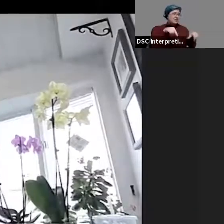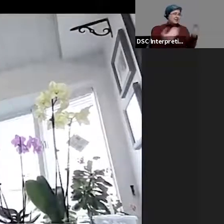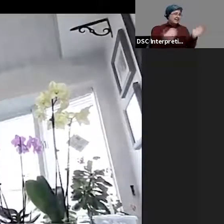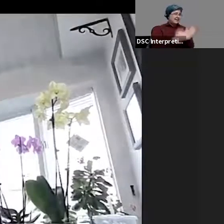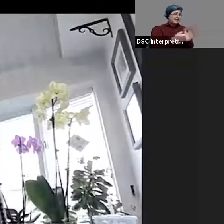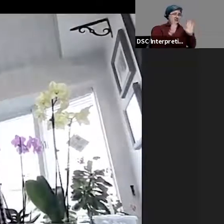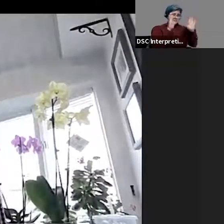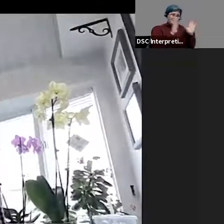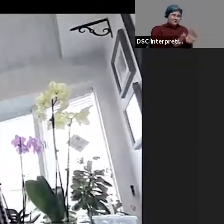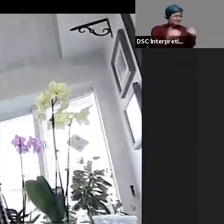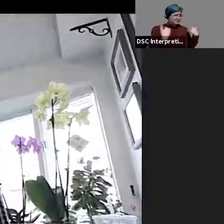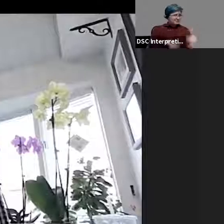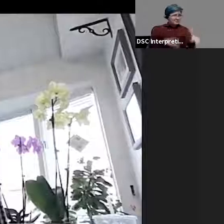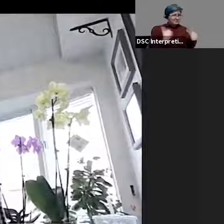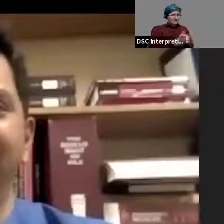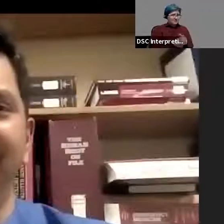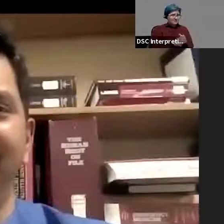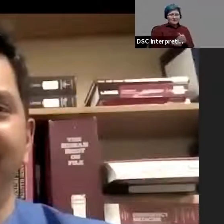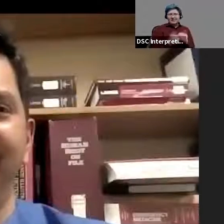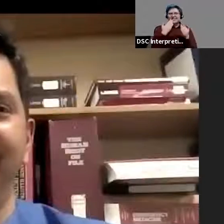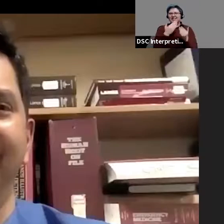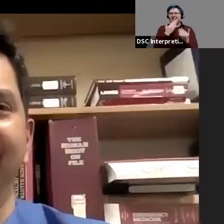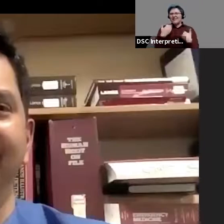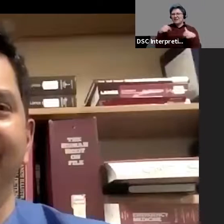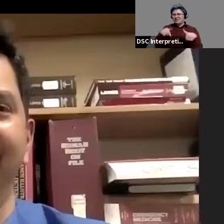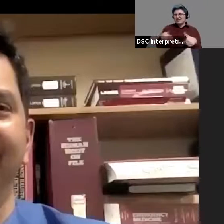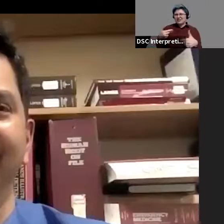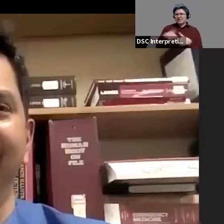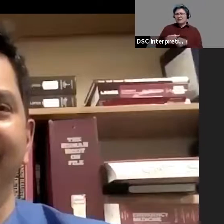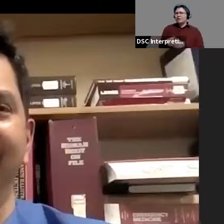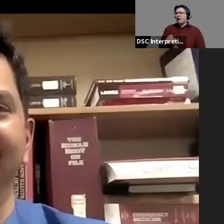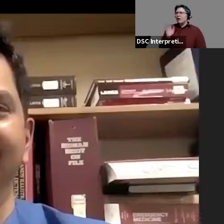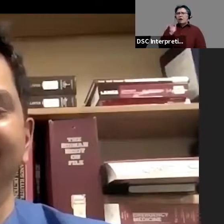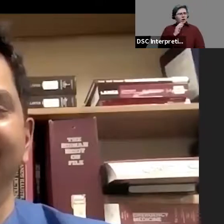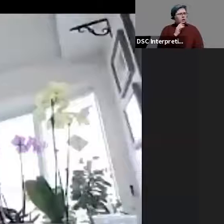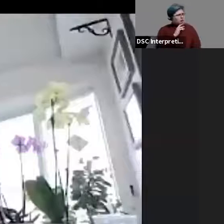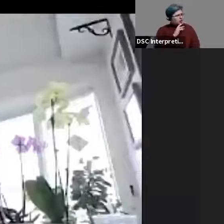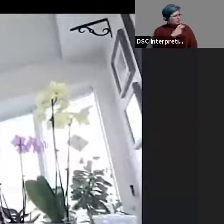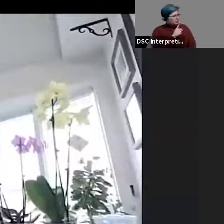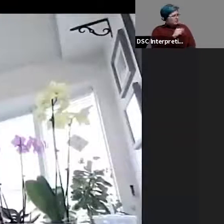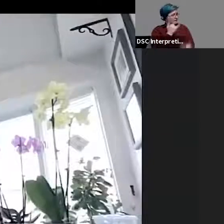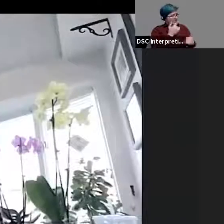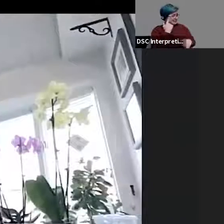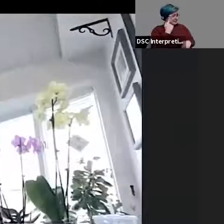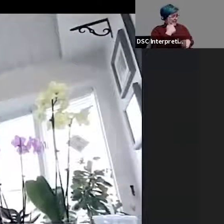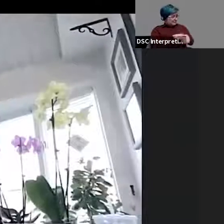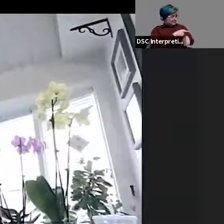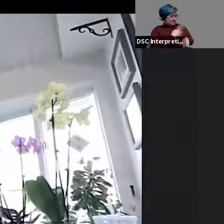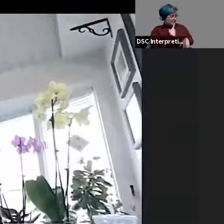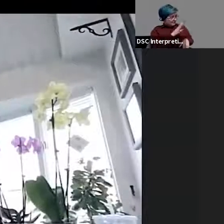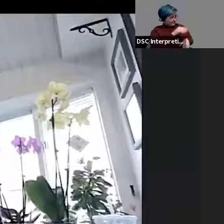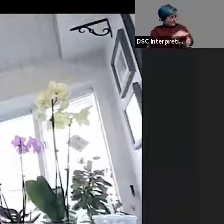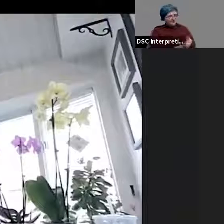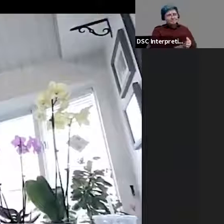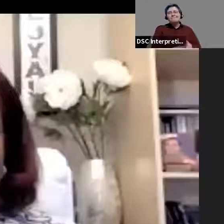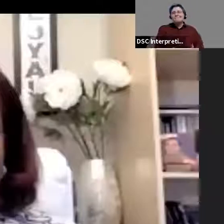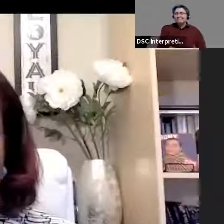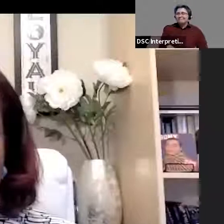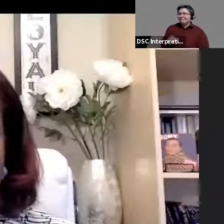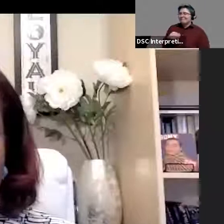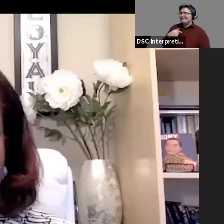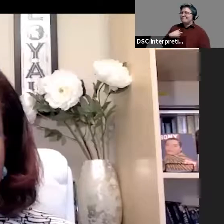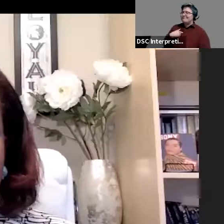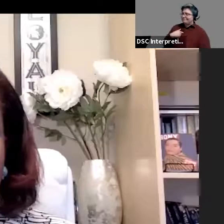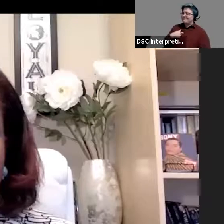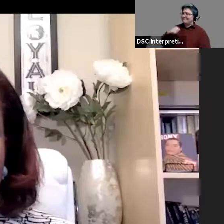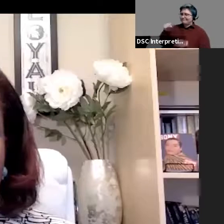were outstanding. Thanks for having me this is a segue. Rhonda, think this is a segue where you say goodbye. I do. And I